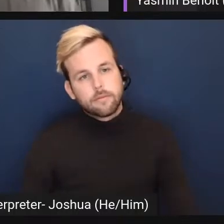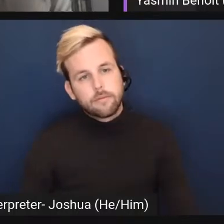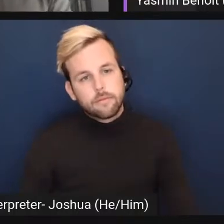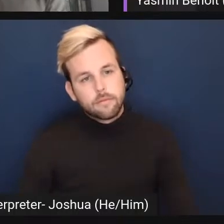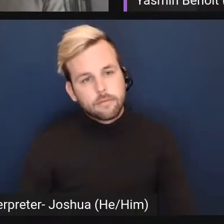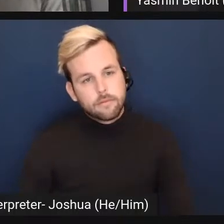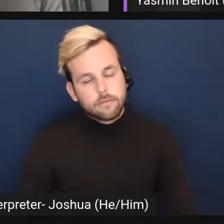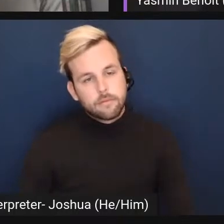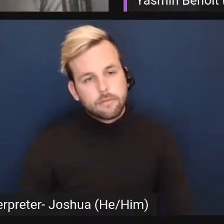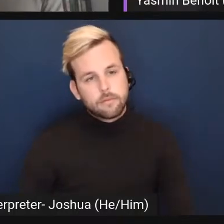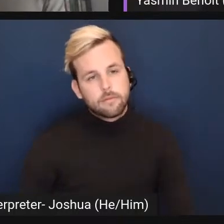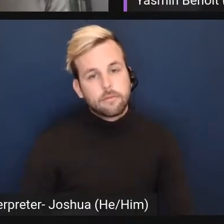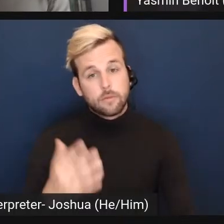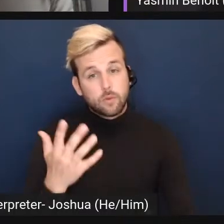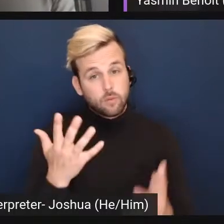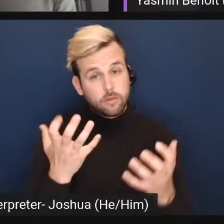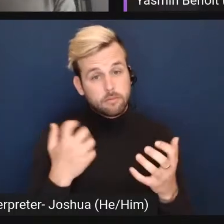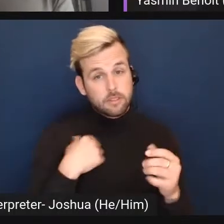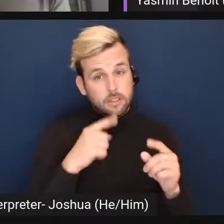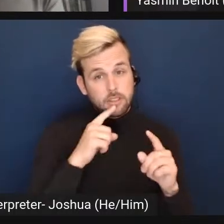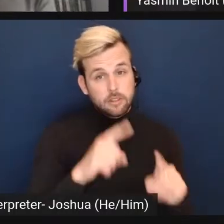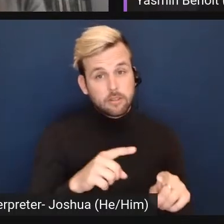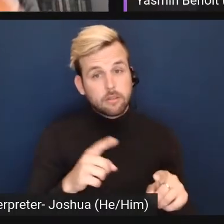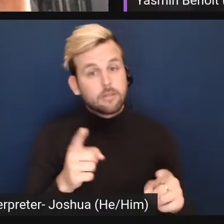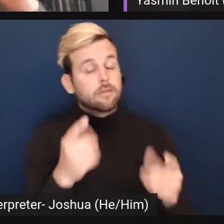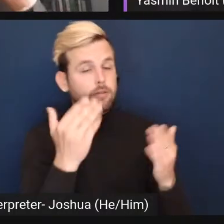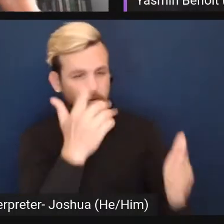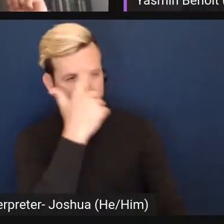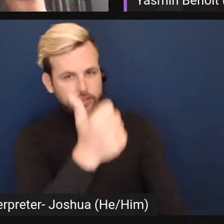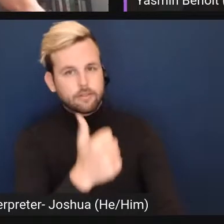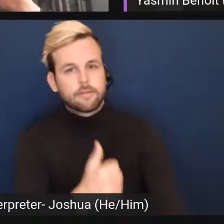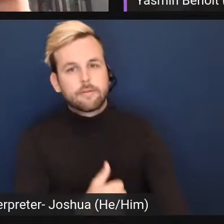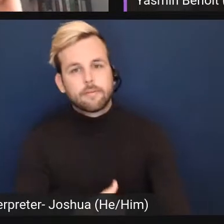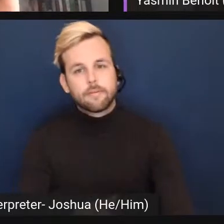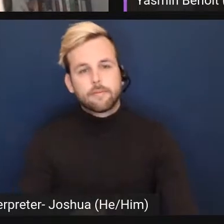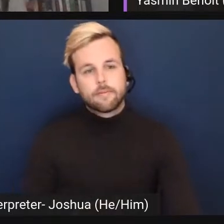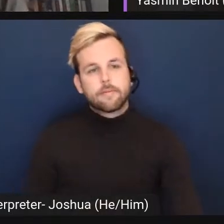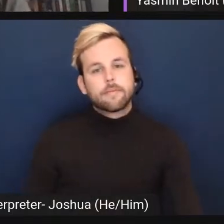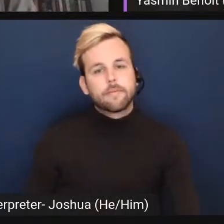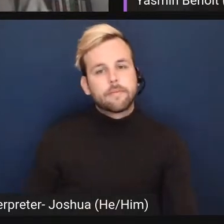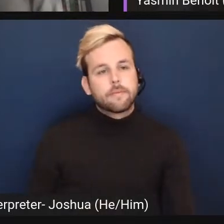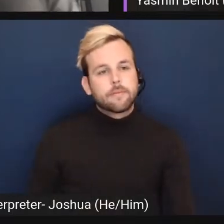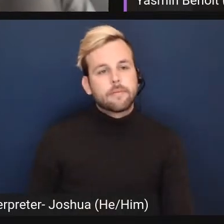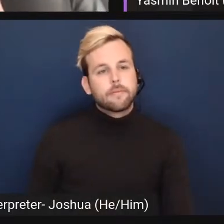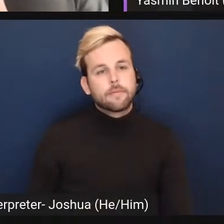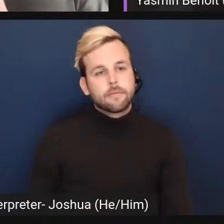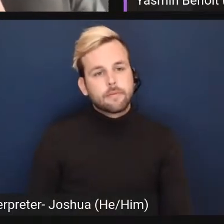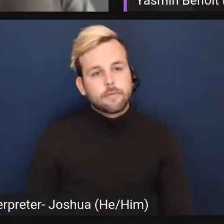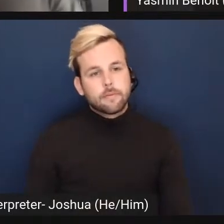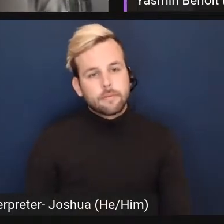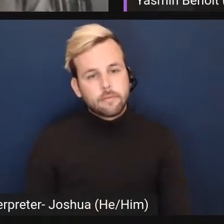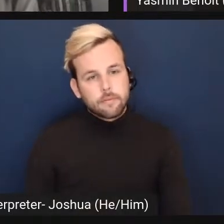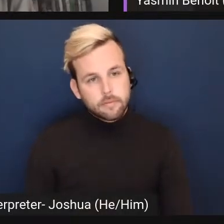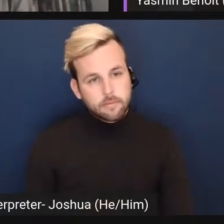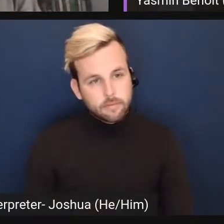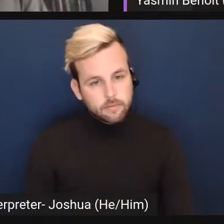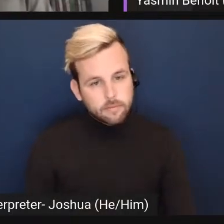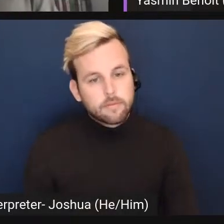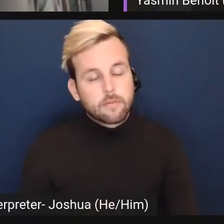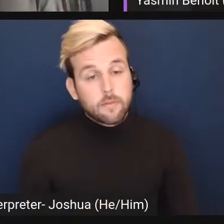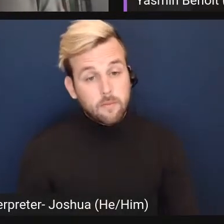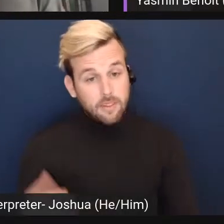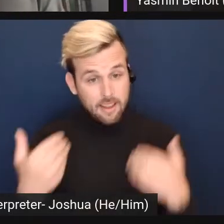Do you want me to answer this first? for that one. Okay, I'll go for this one. So there